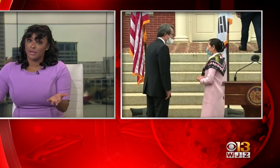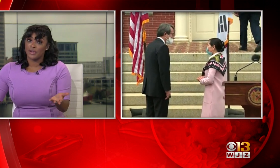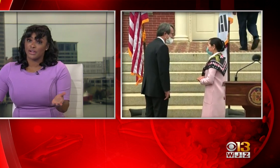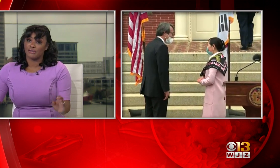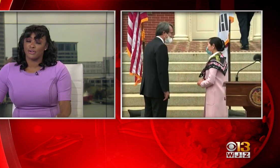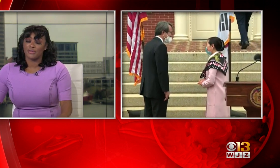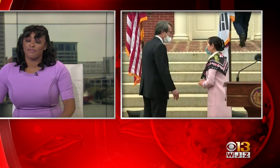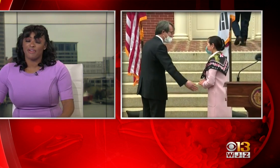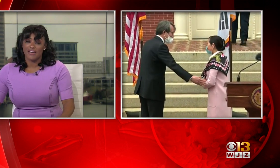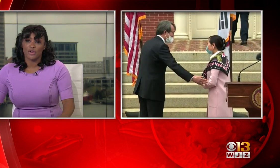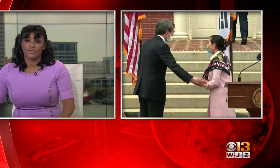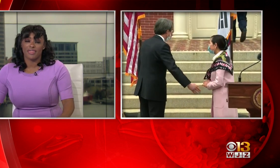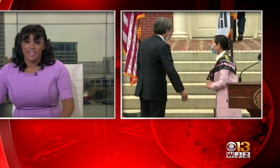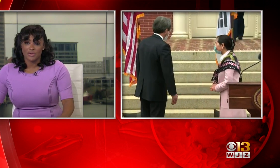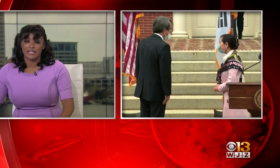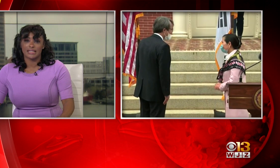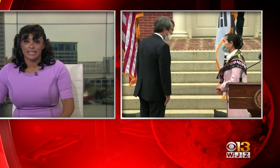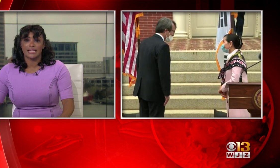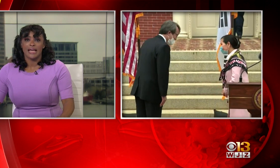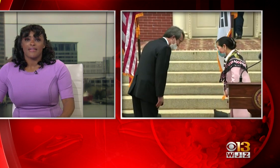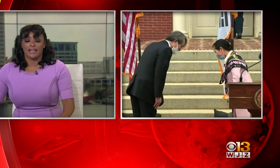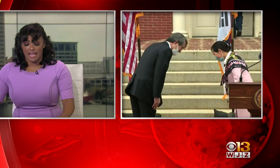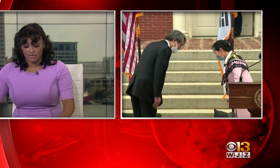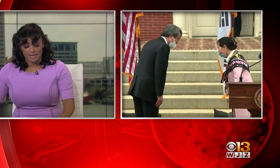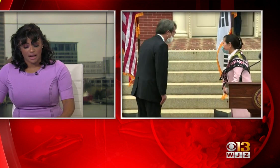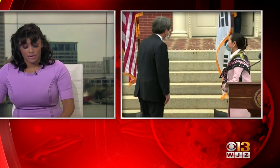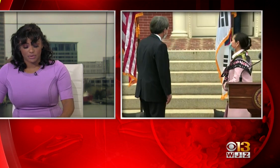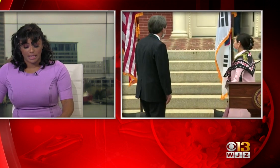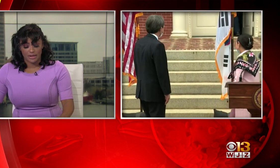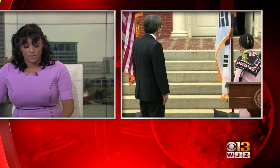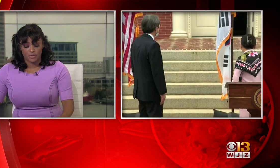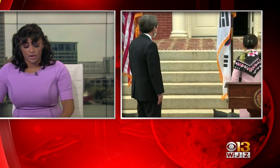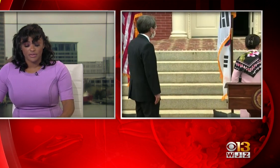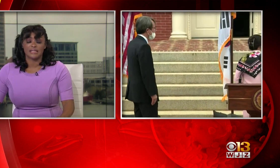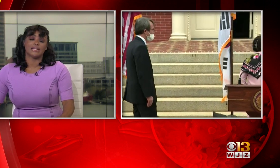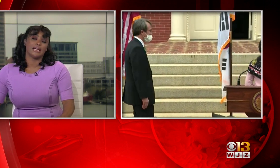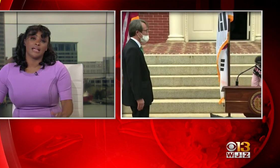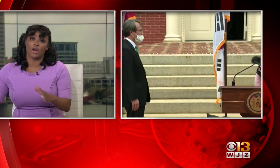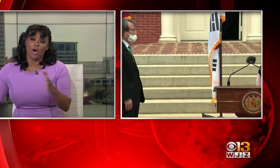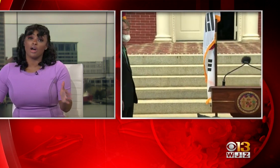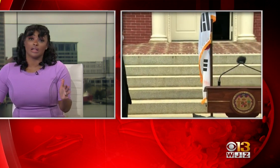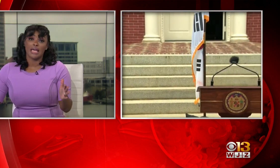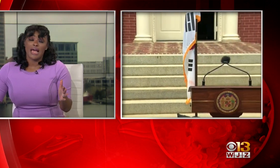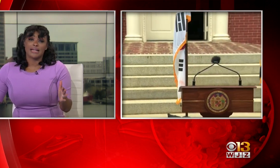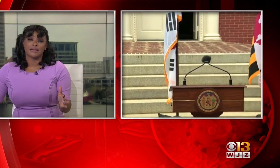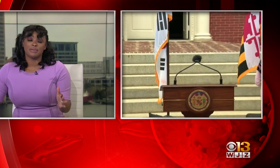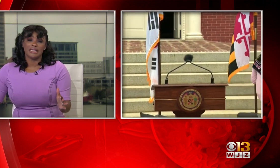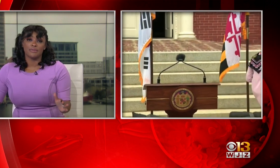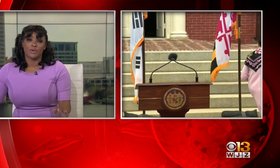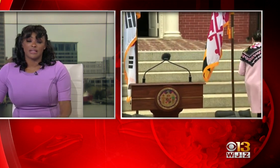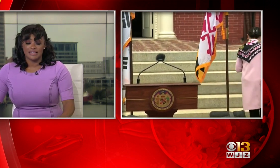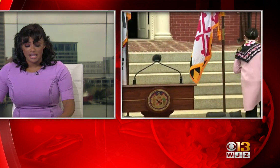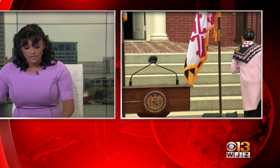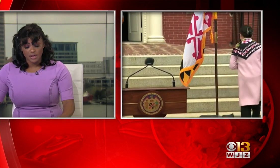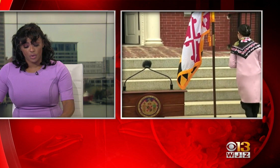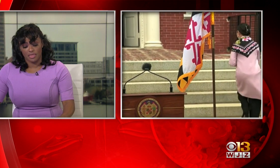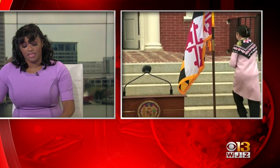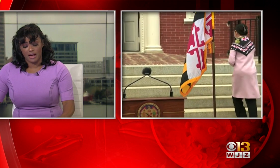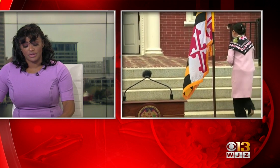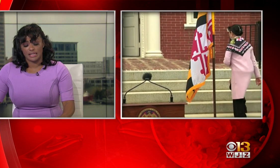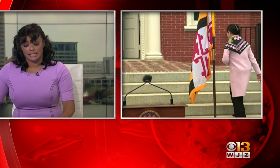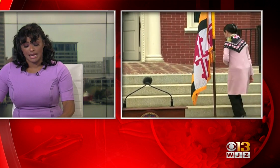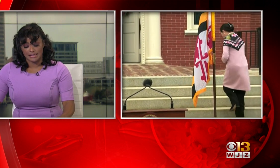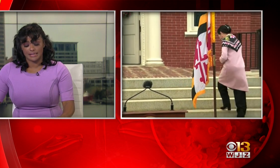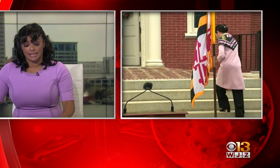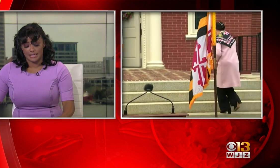days. You heard him there confirmed the 500,000 tests that came from South Korea. so far the state in all has completed more than 71